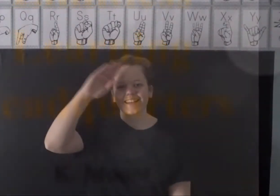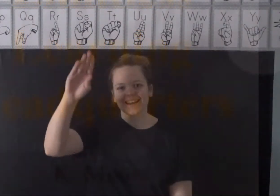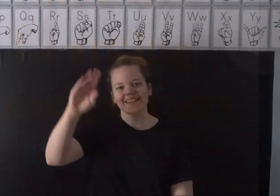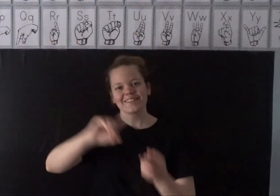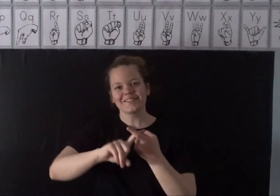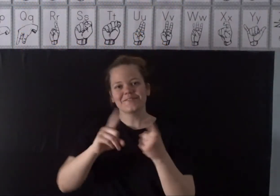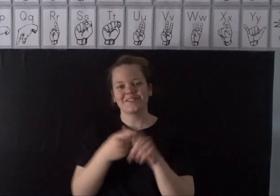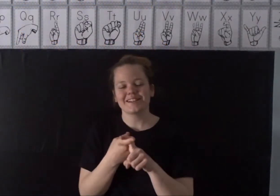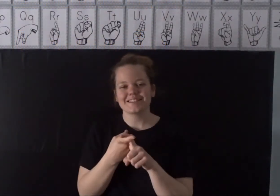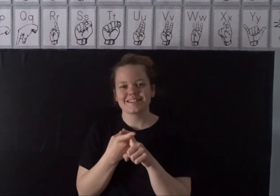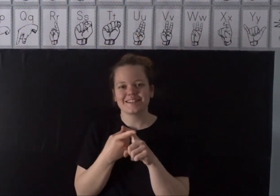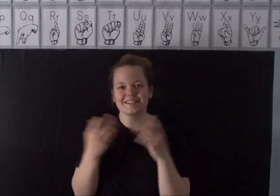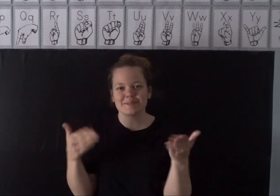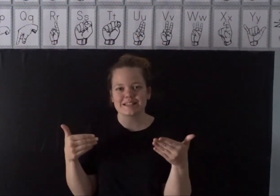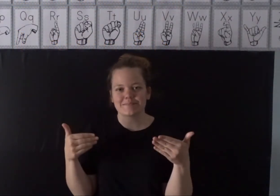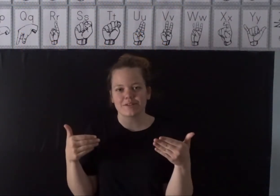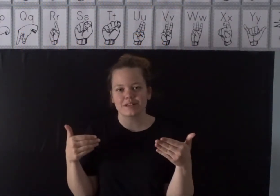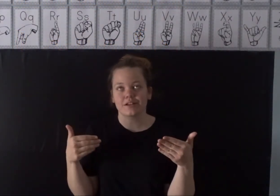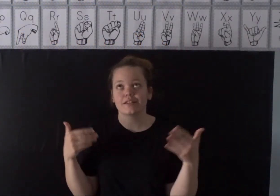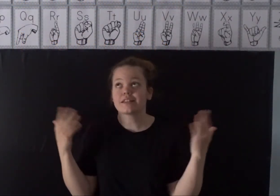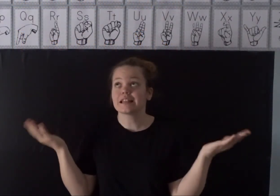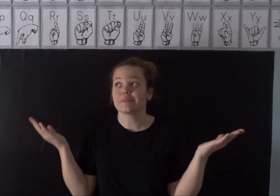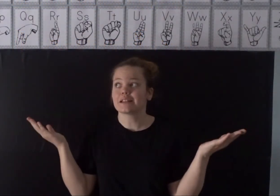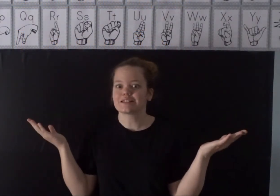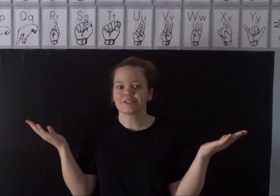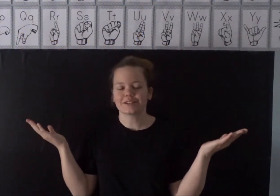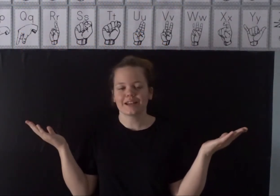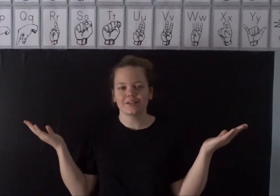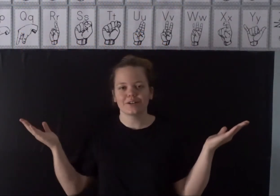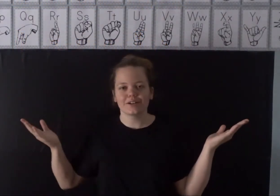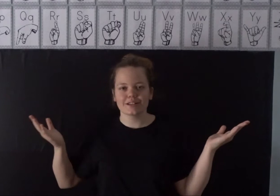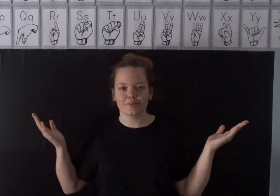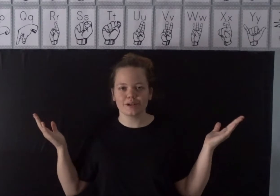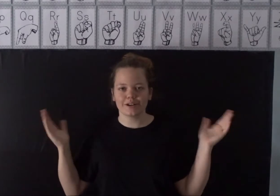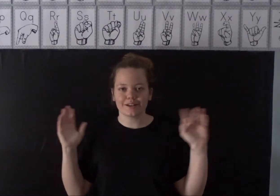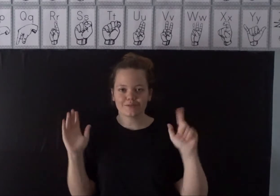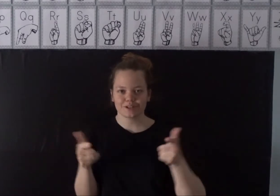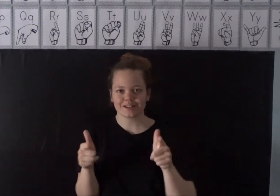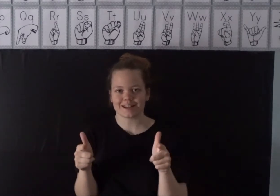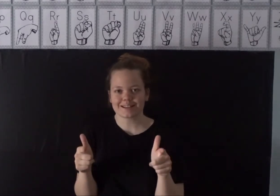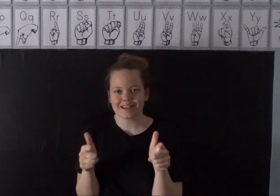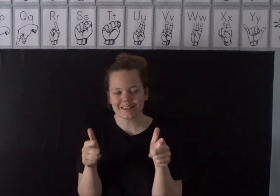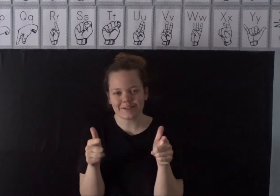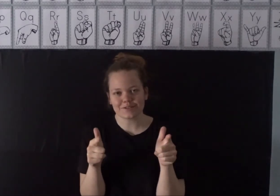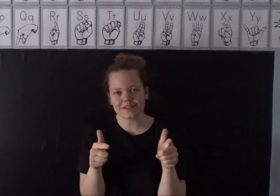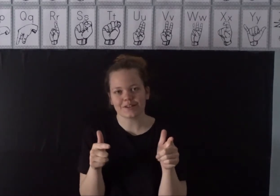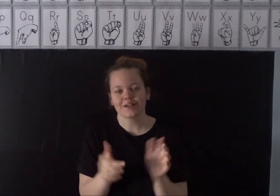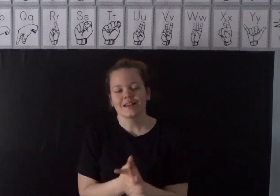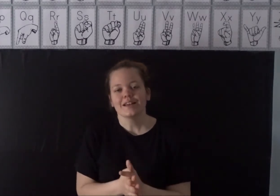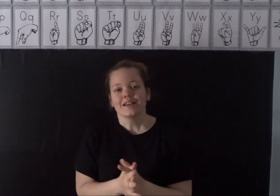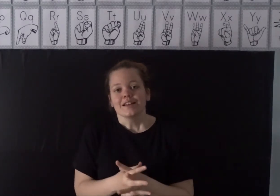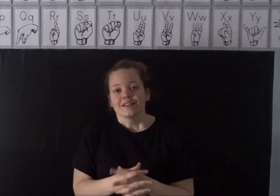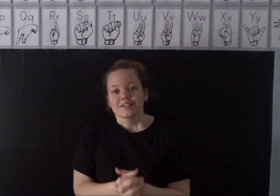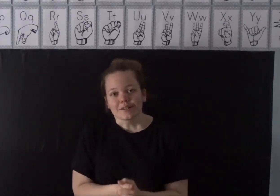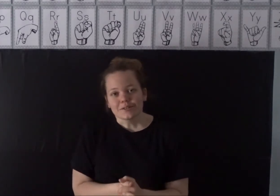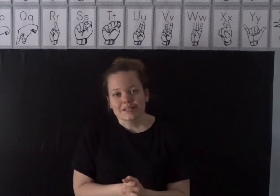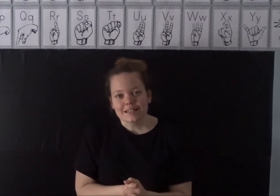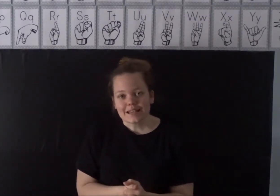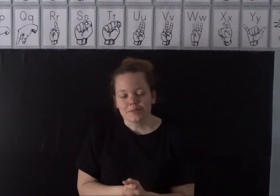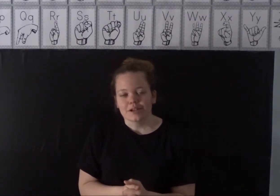Hello friends! It is Mrs. Mount here in the Limitless Learning Headquarters and we are here for today's sign language video. So today we